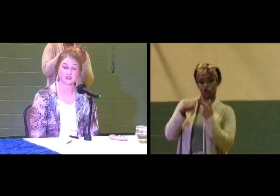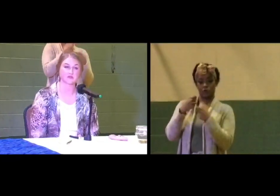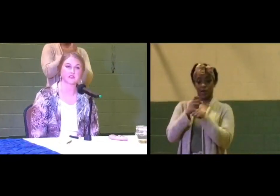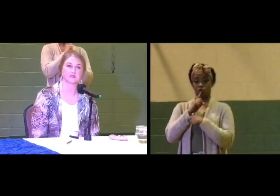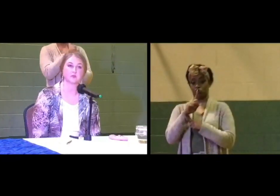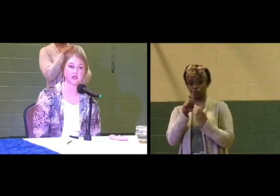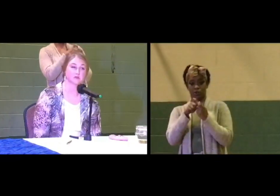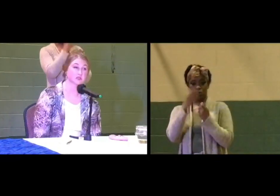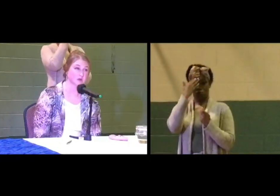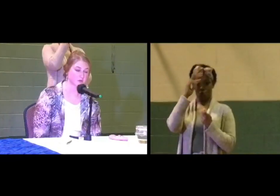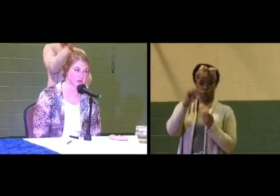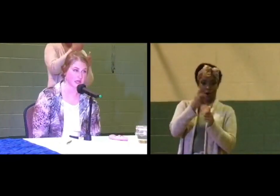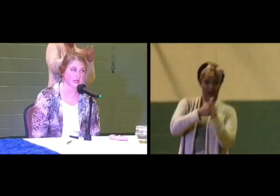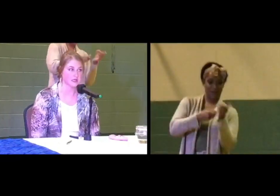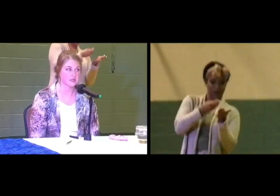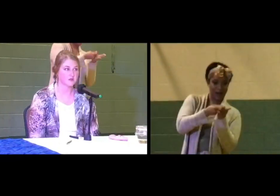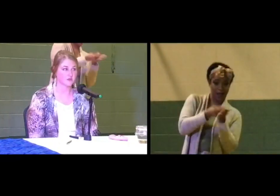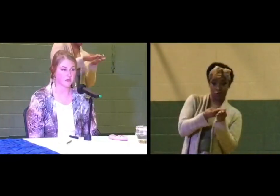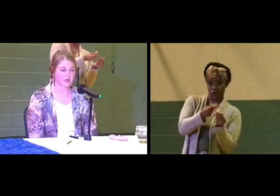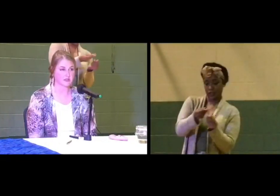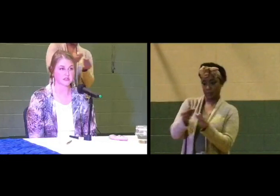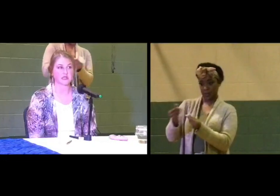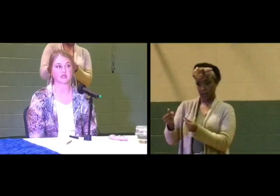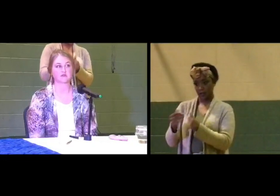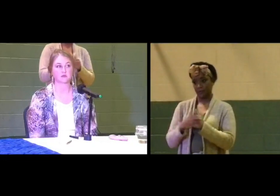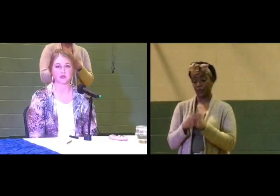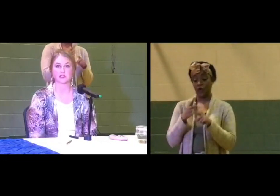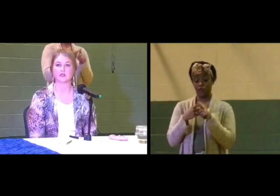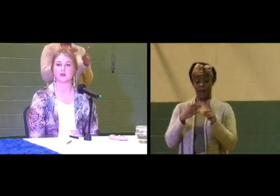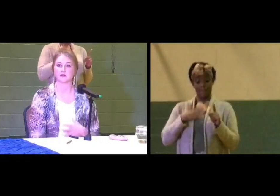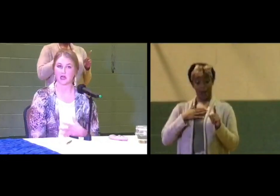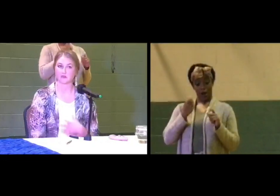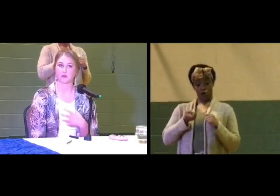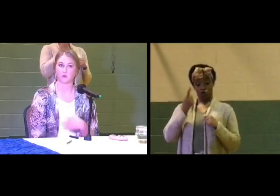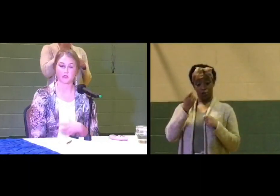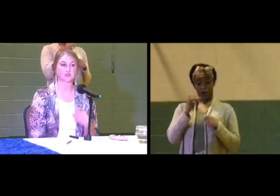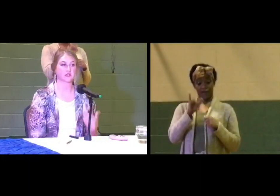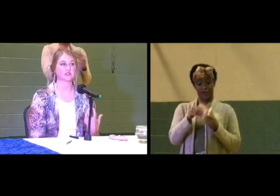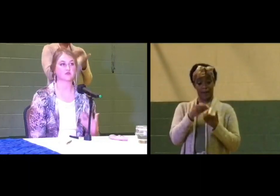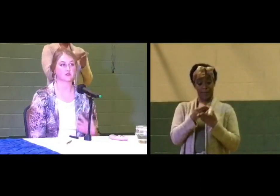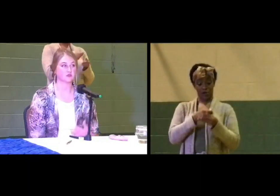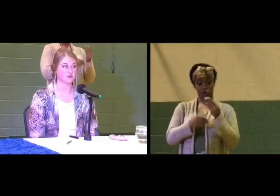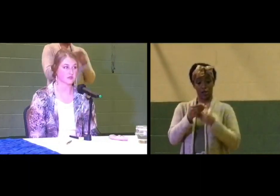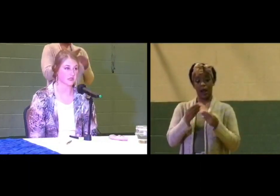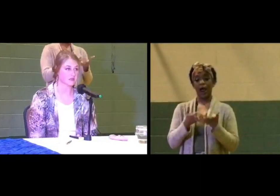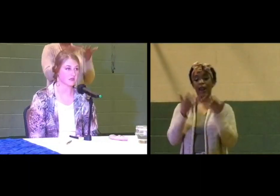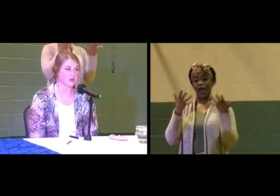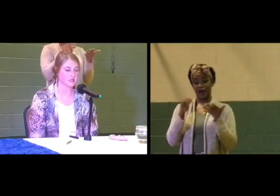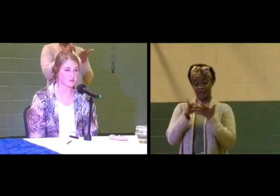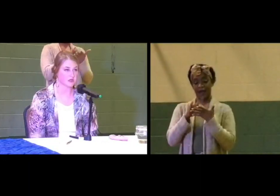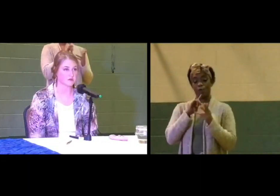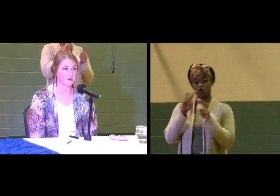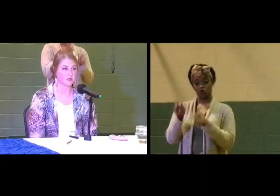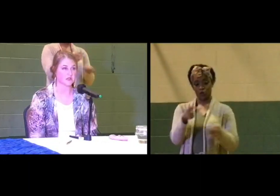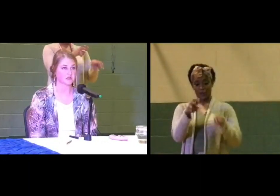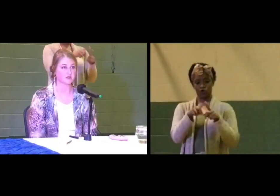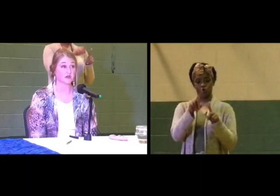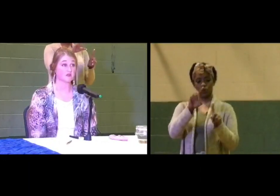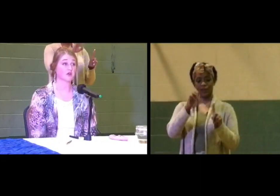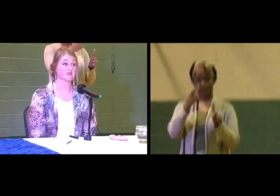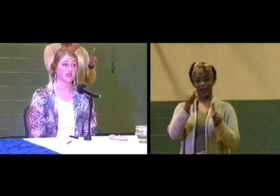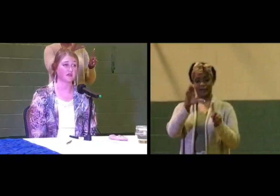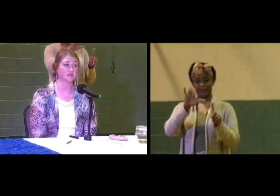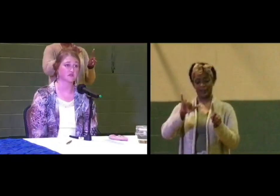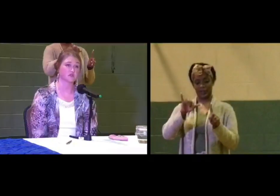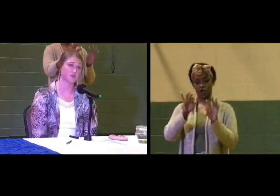single dollar and every single penny was spent with that. From my understanding of the budget, a lot of it was transferred to those legacy costs because we want to make sure